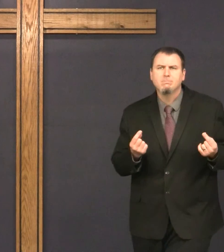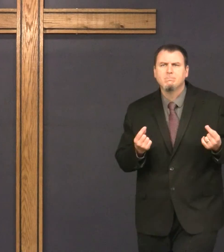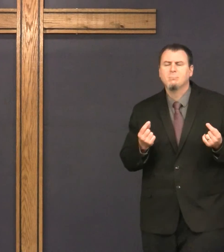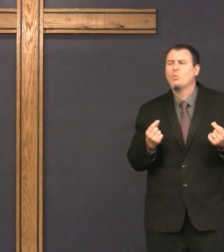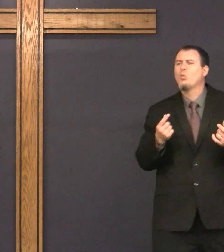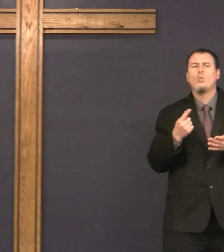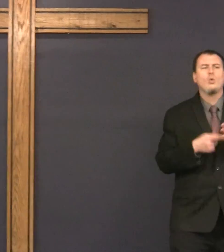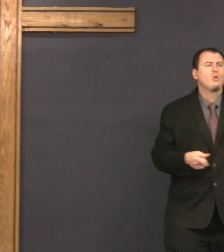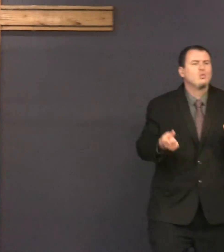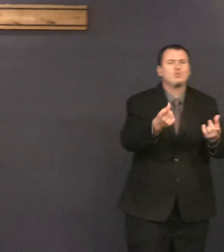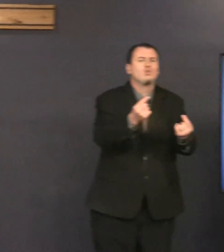And what did he do?